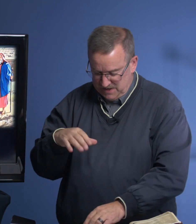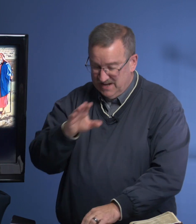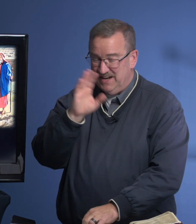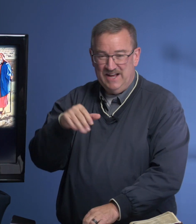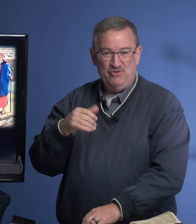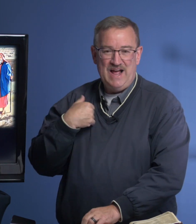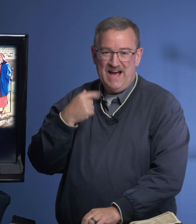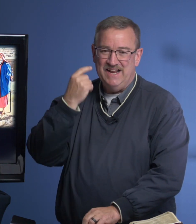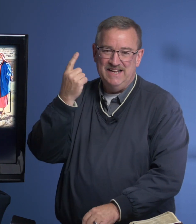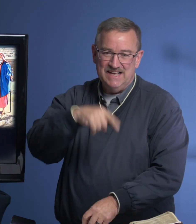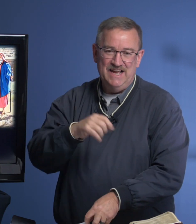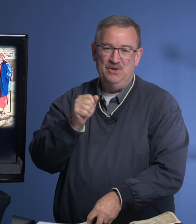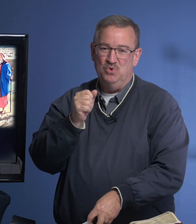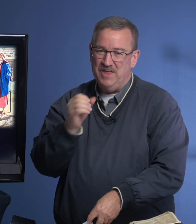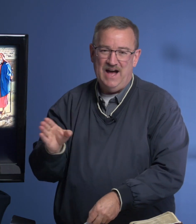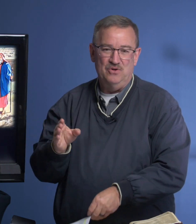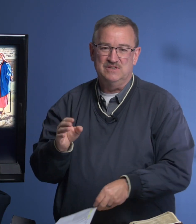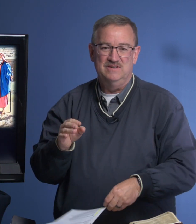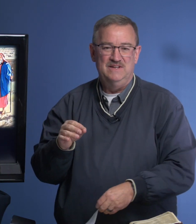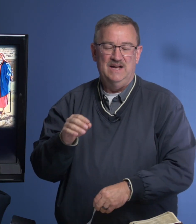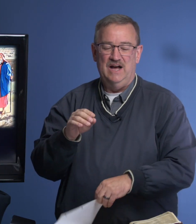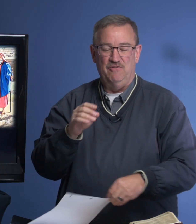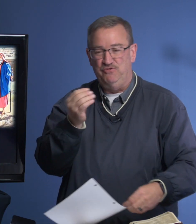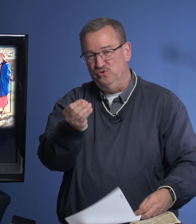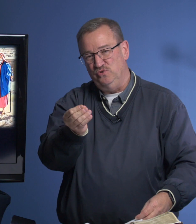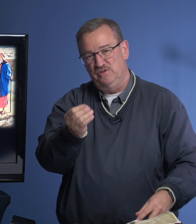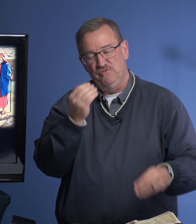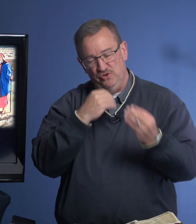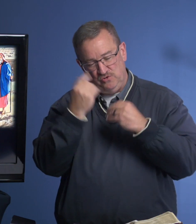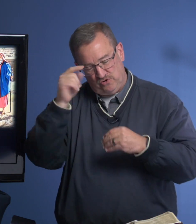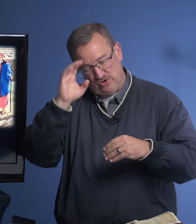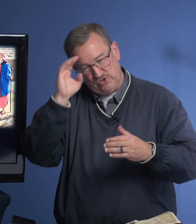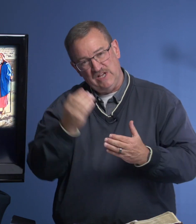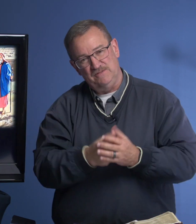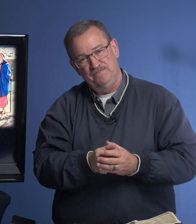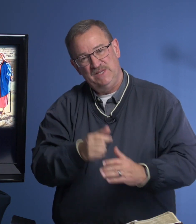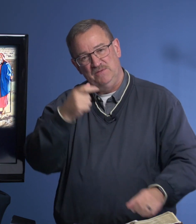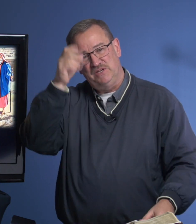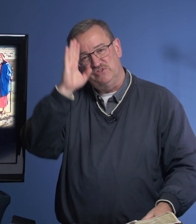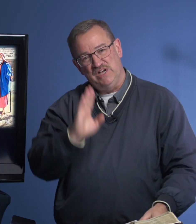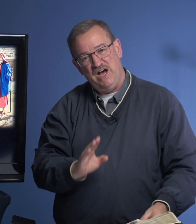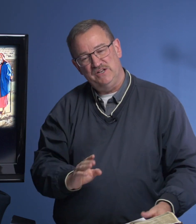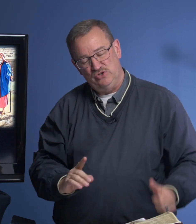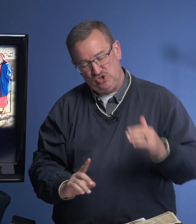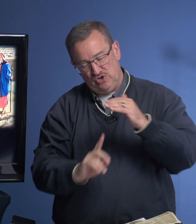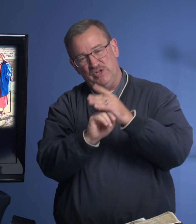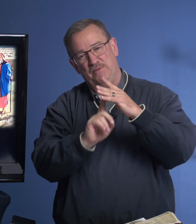never had a day without food, food for her son, because God showed up